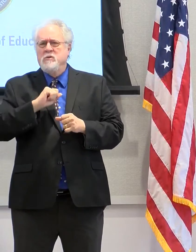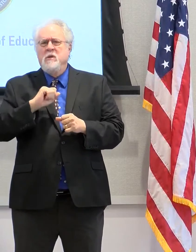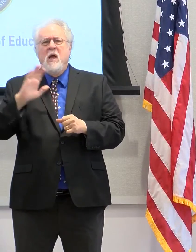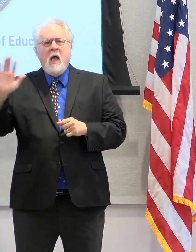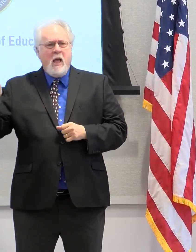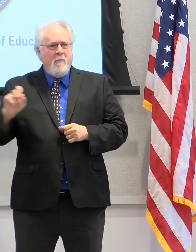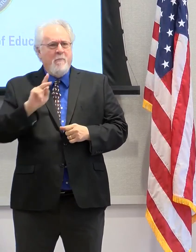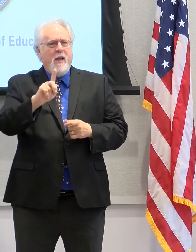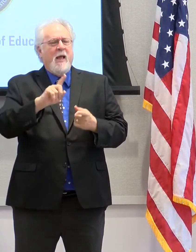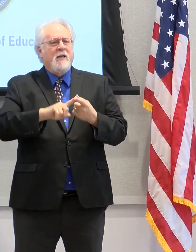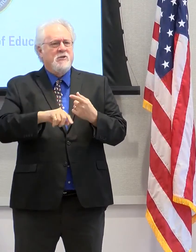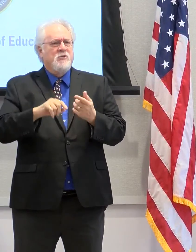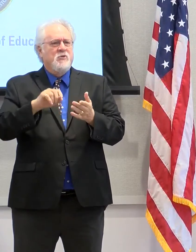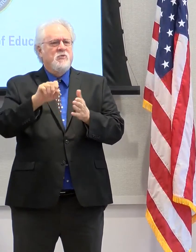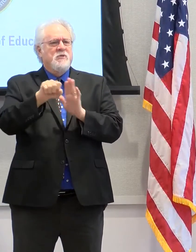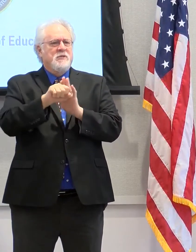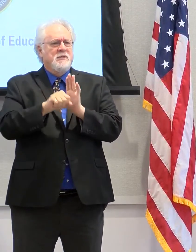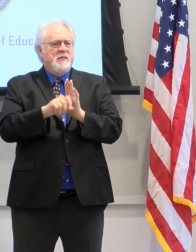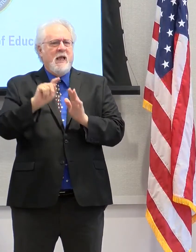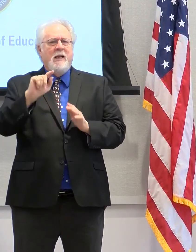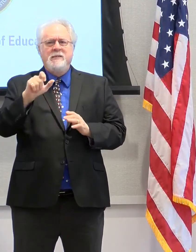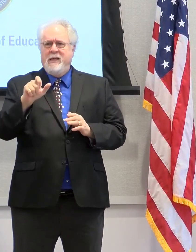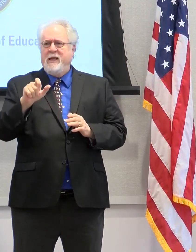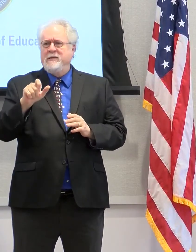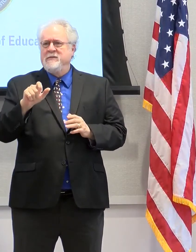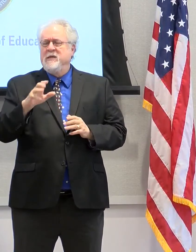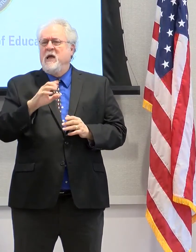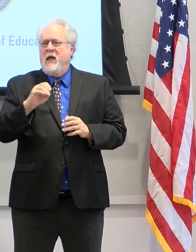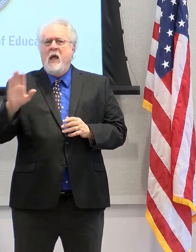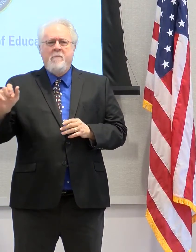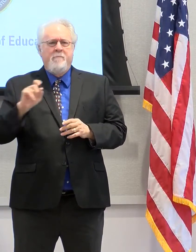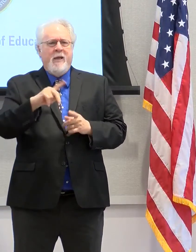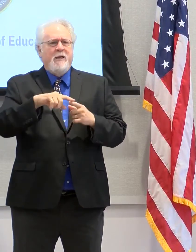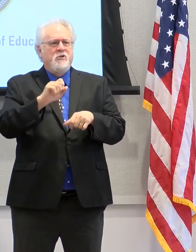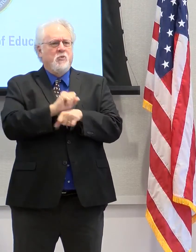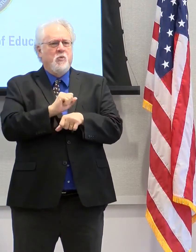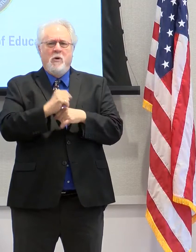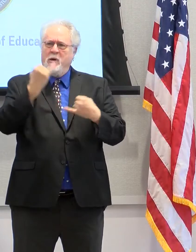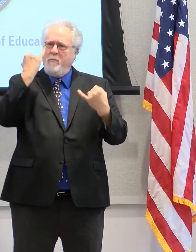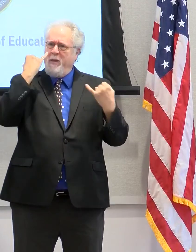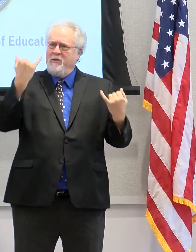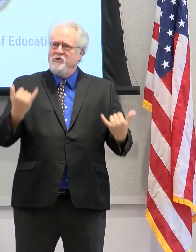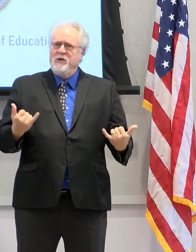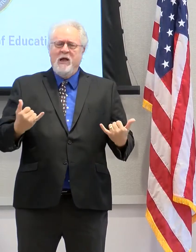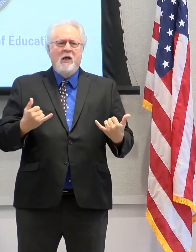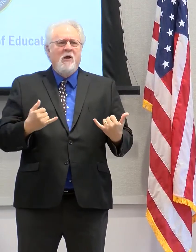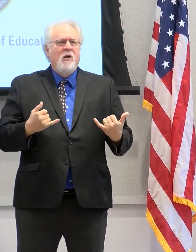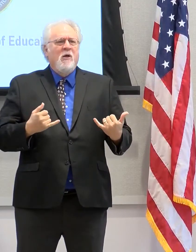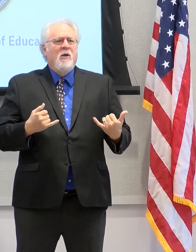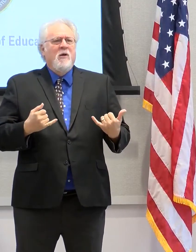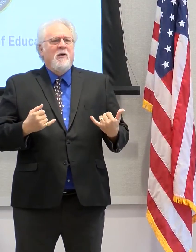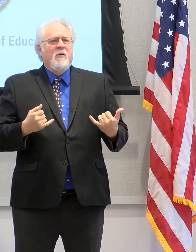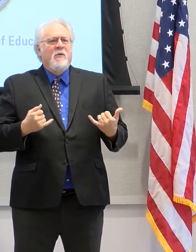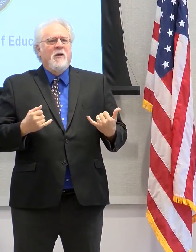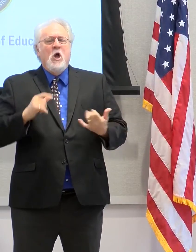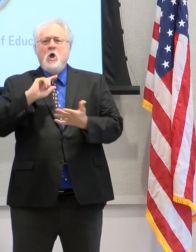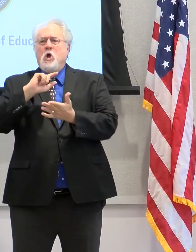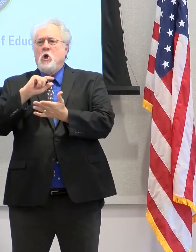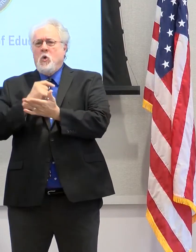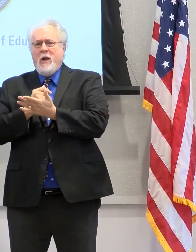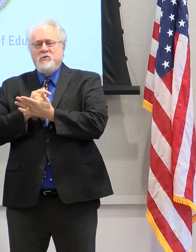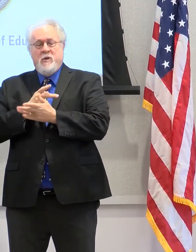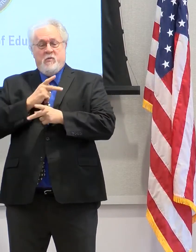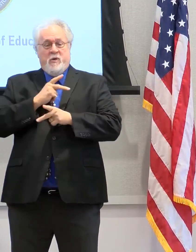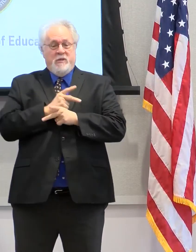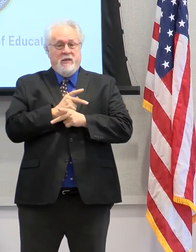back to our state coffers and certainly paying taxes and going back to work. Imagine now that the graduation retention